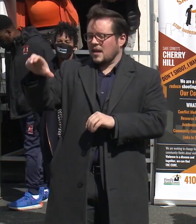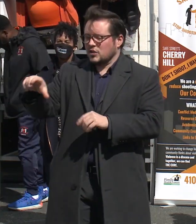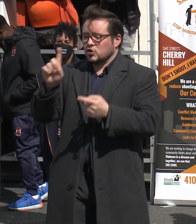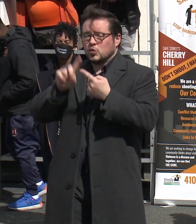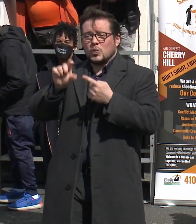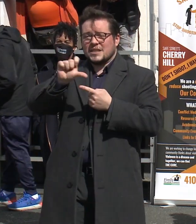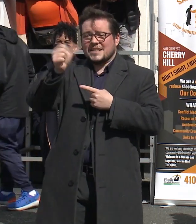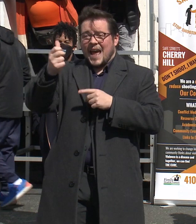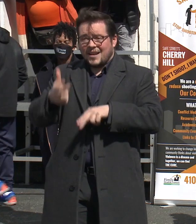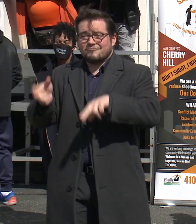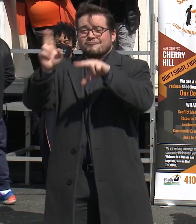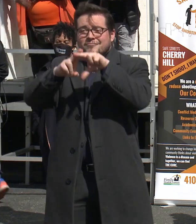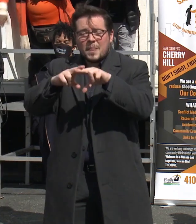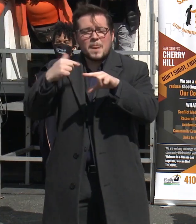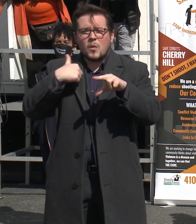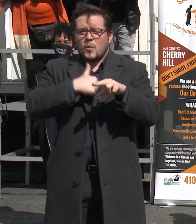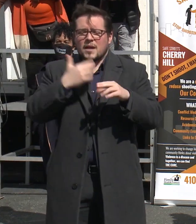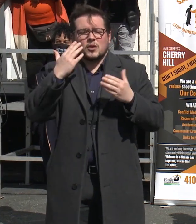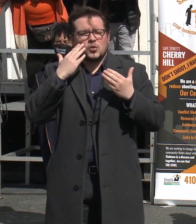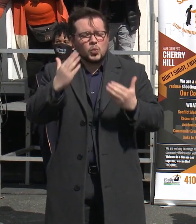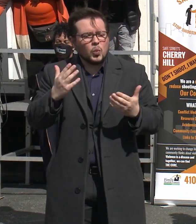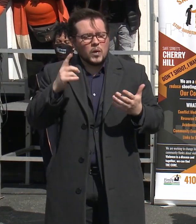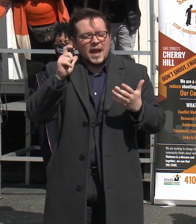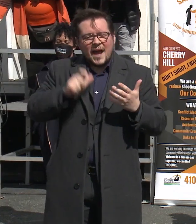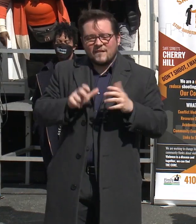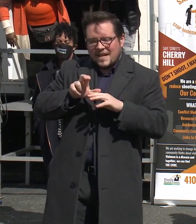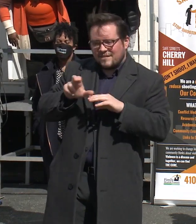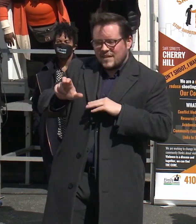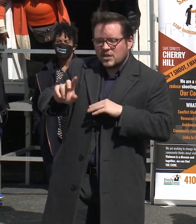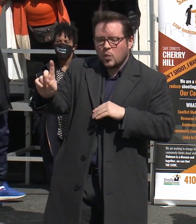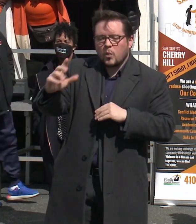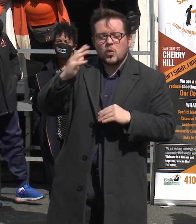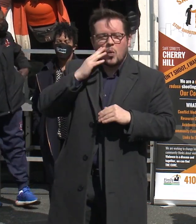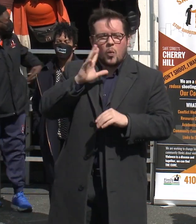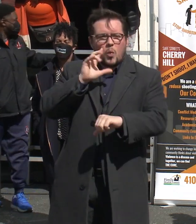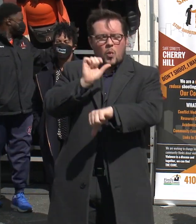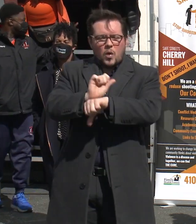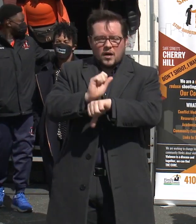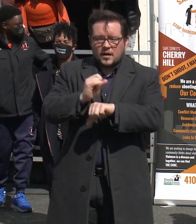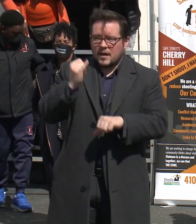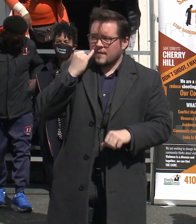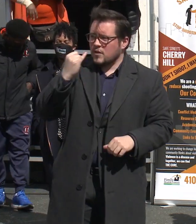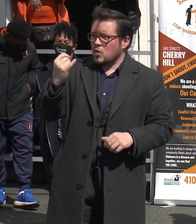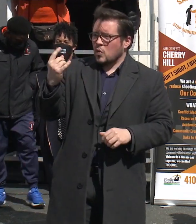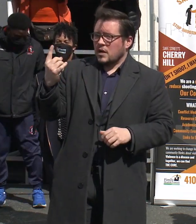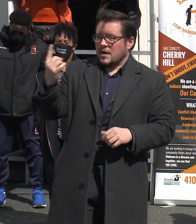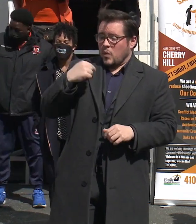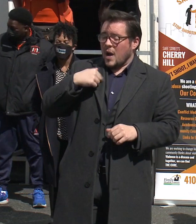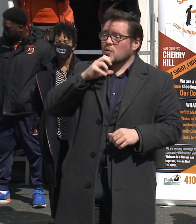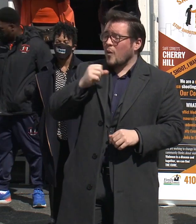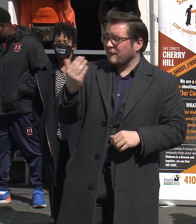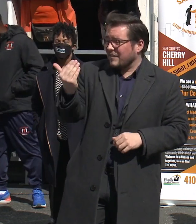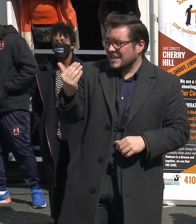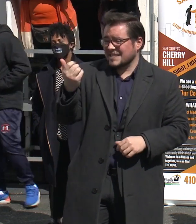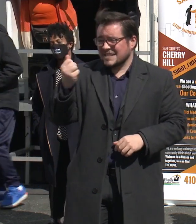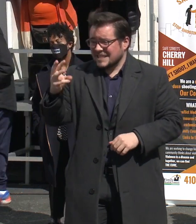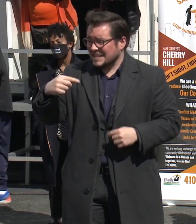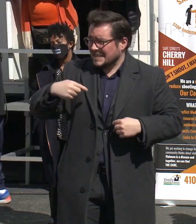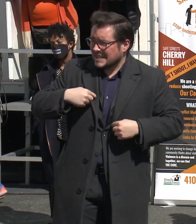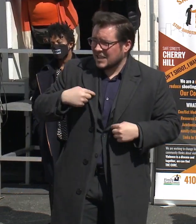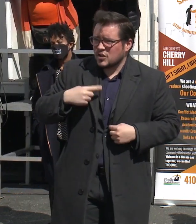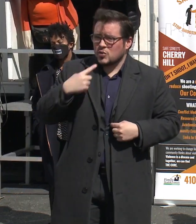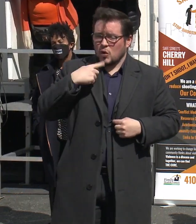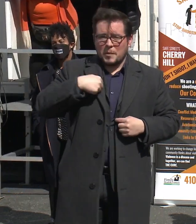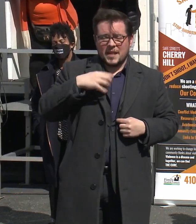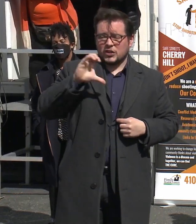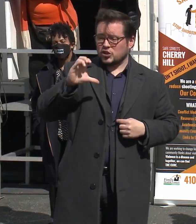in the things that we knew would work in order to have the results that would happen. If you were to tell it to me, when I was 15 or 16 years old that